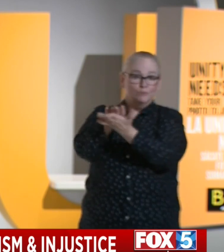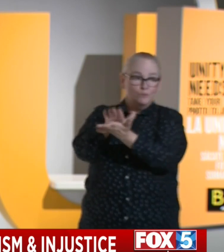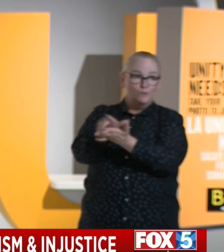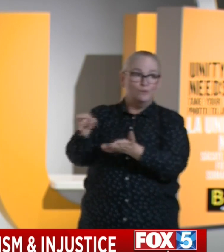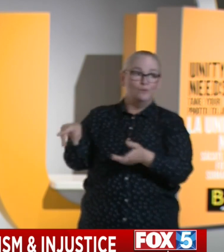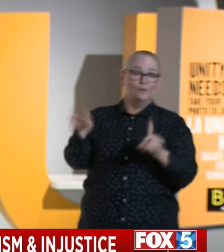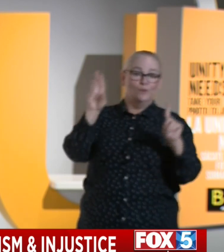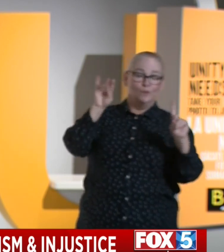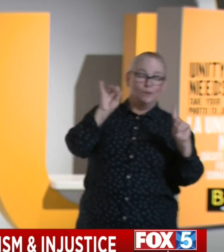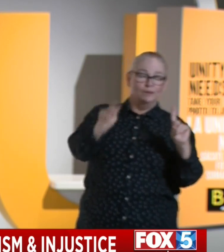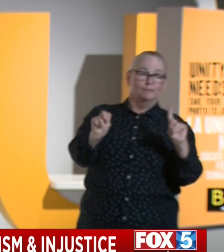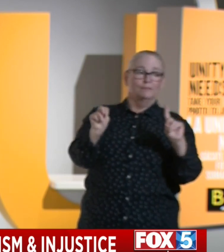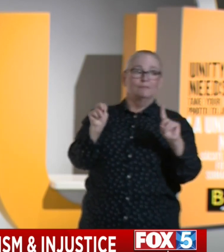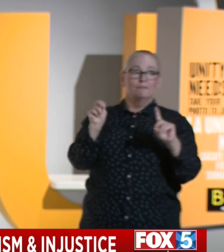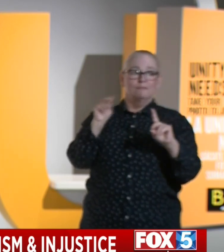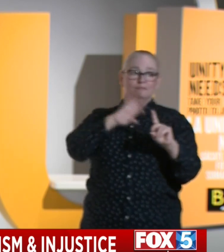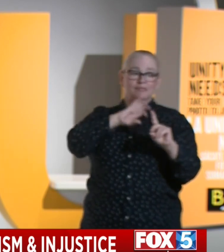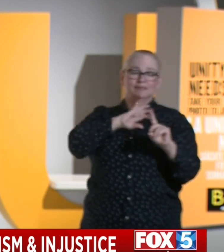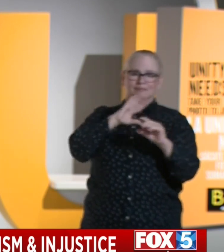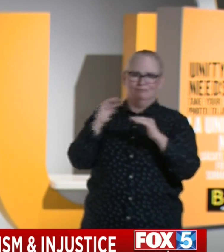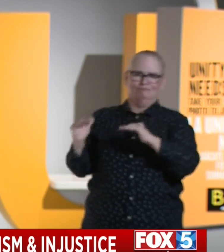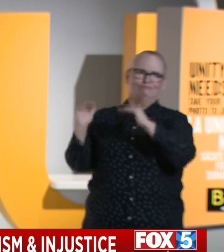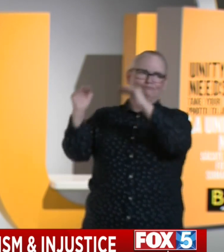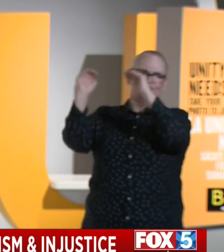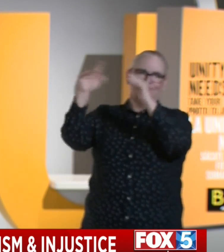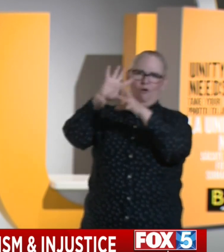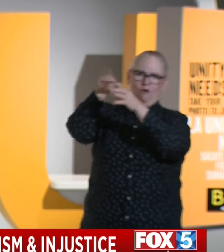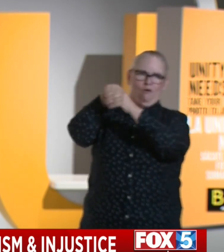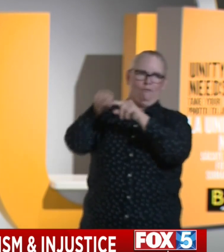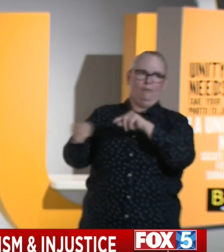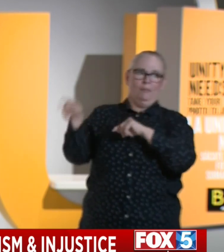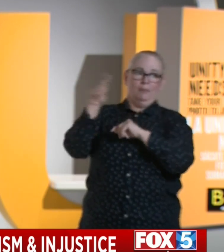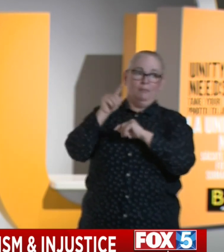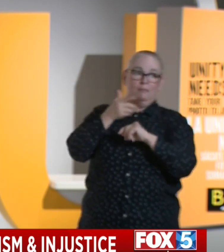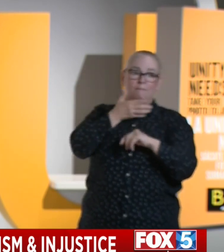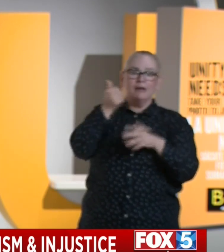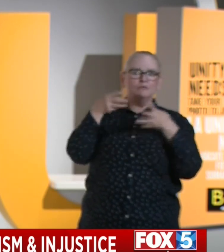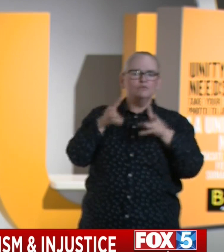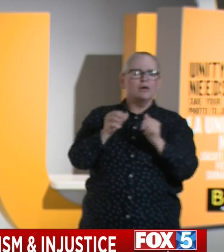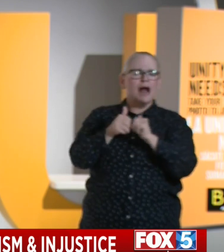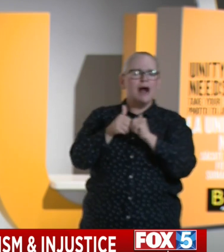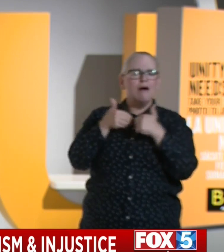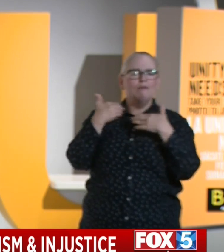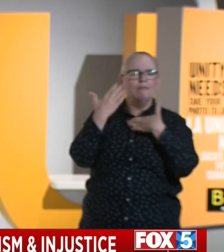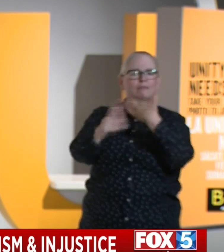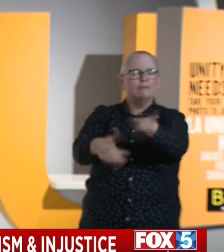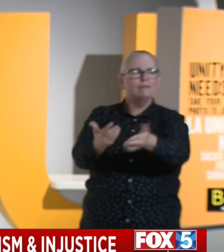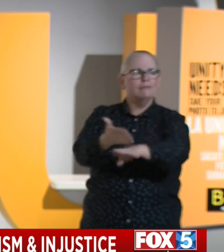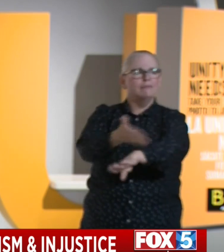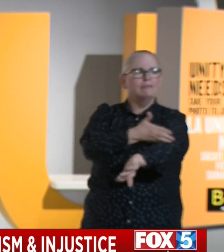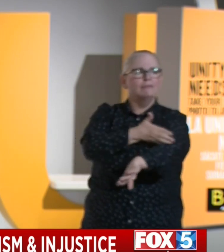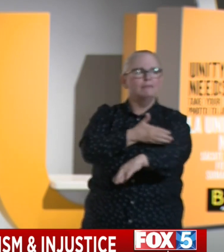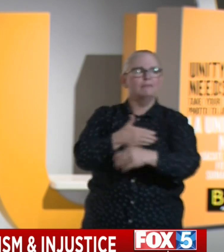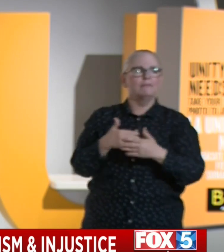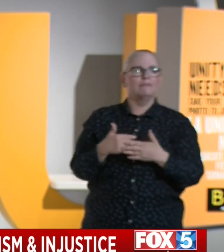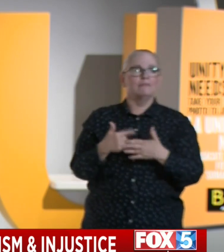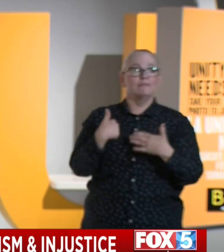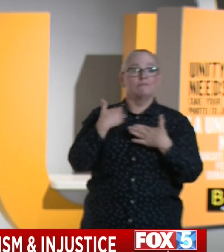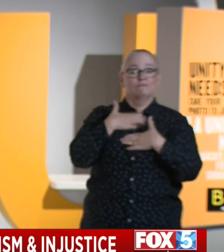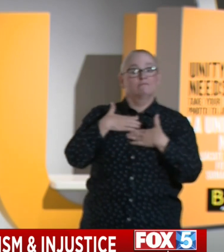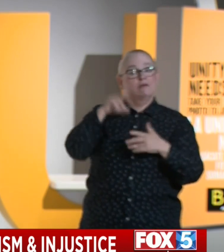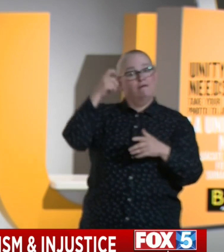sheriffs, everyone trying to identify what are the best methods moving forward. I appreciate the governor's stance. We don't have time to